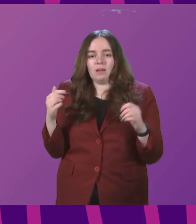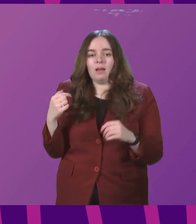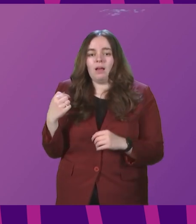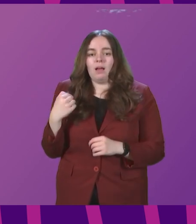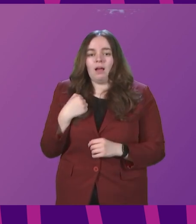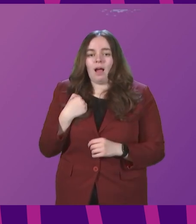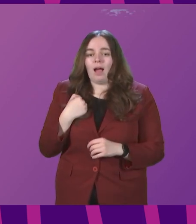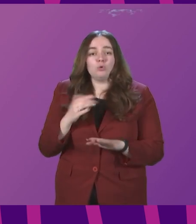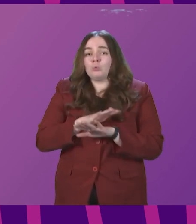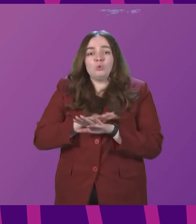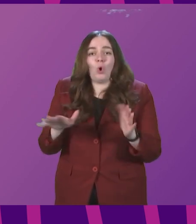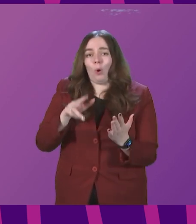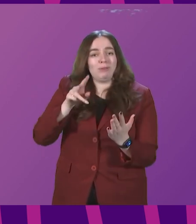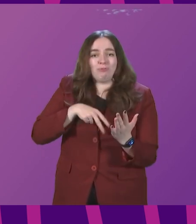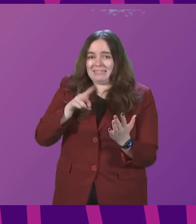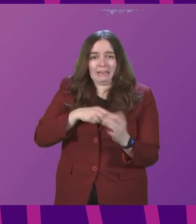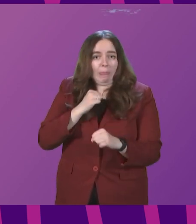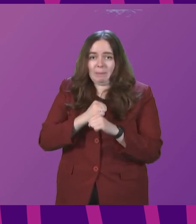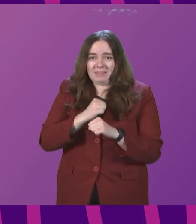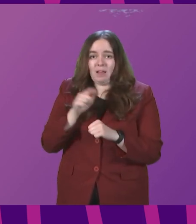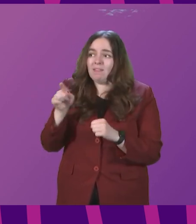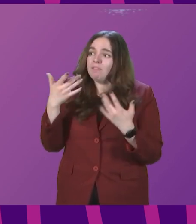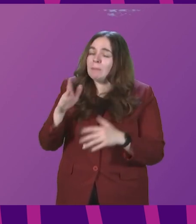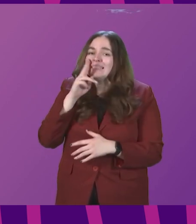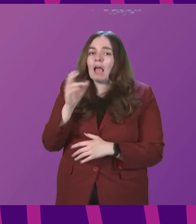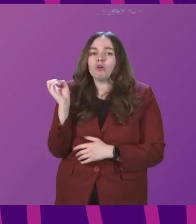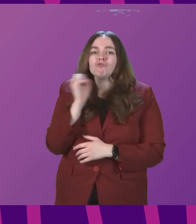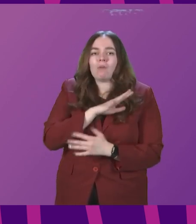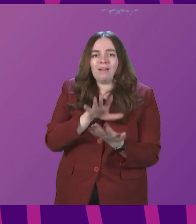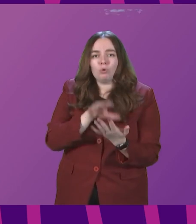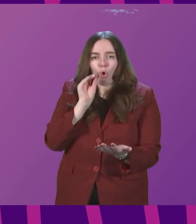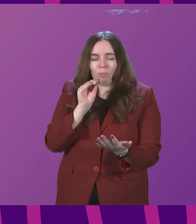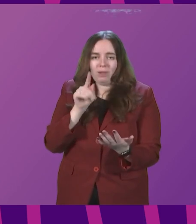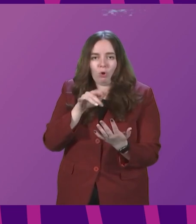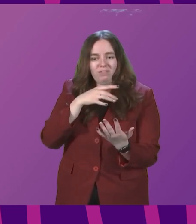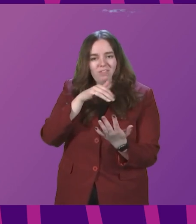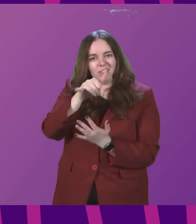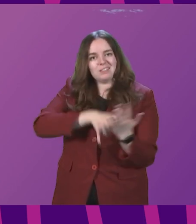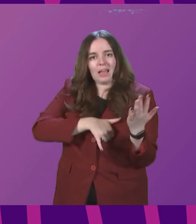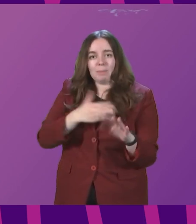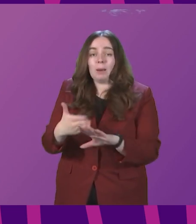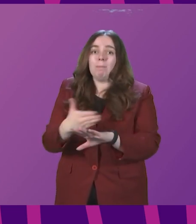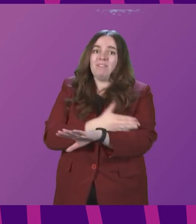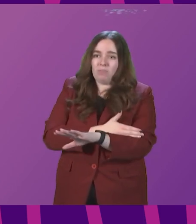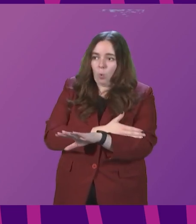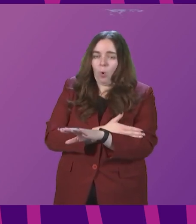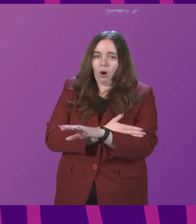not be reading in the media that they have seen a draft copy of the statement before it has been made